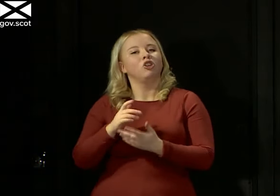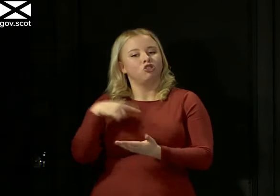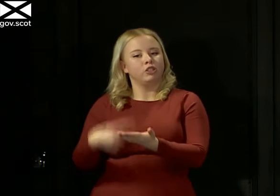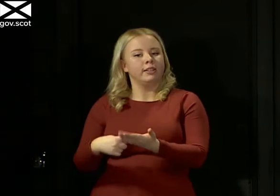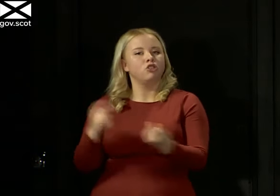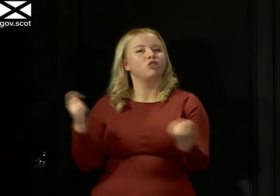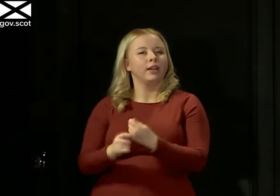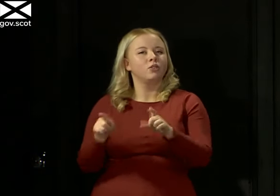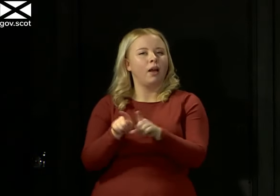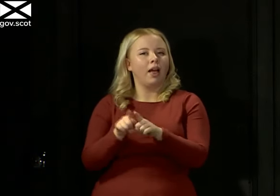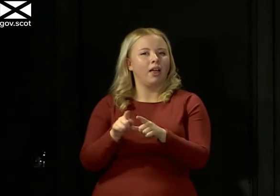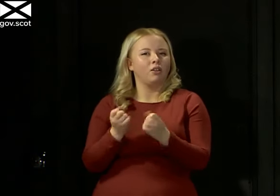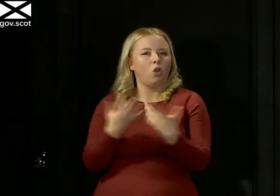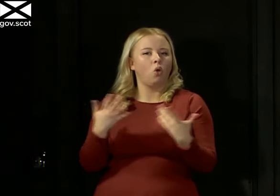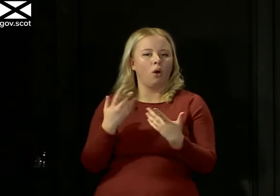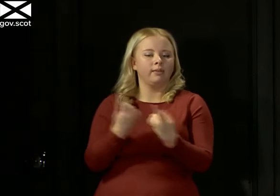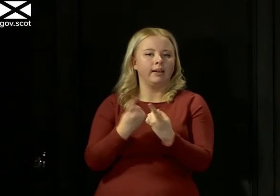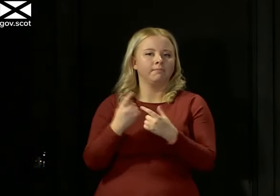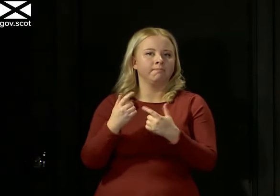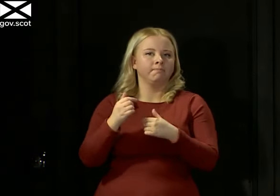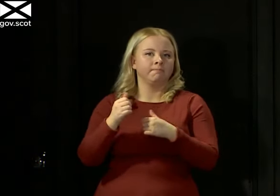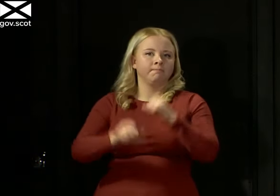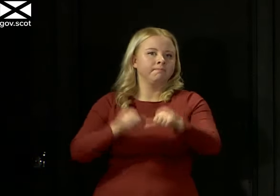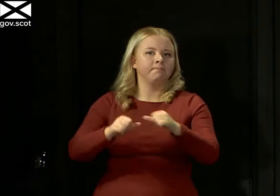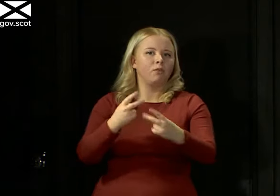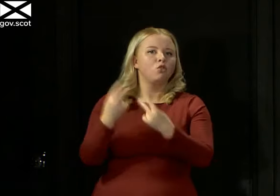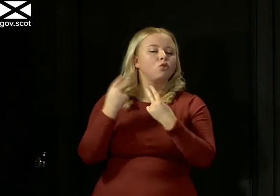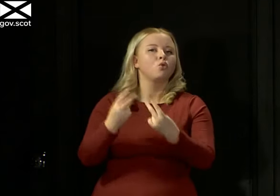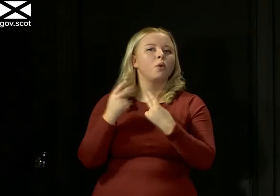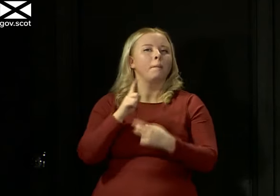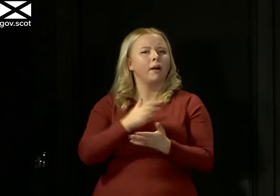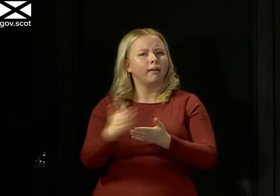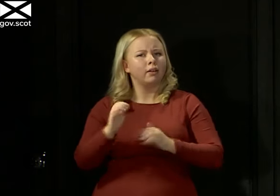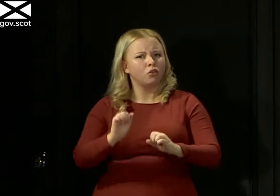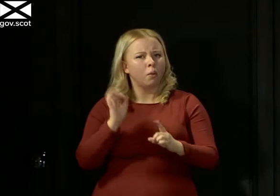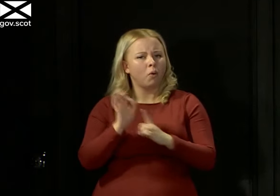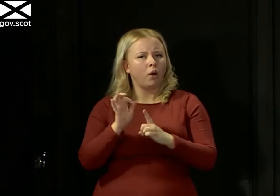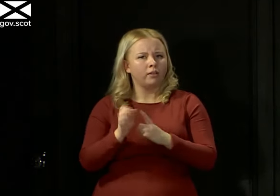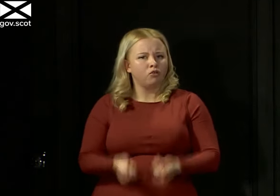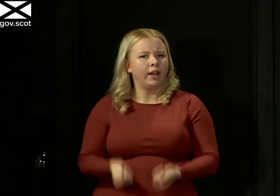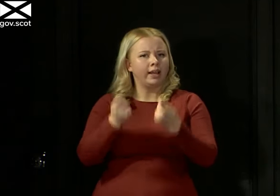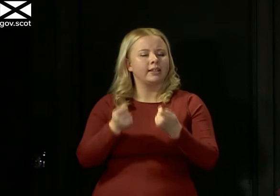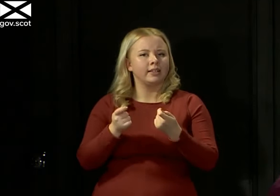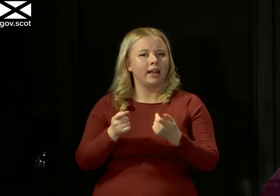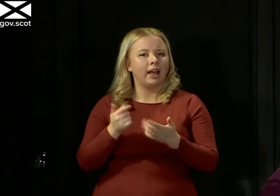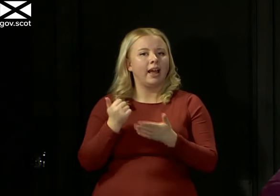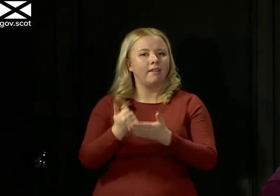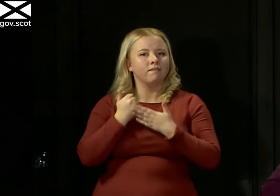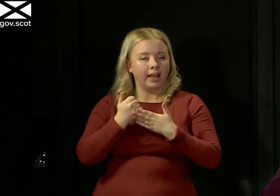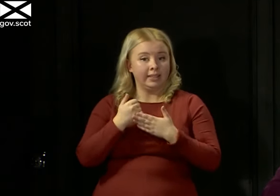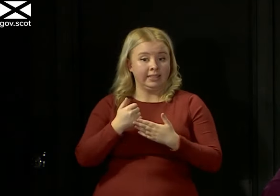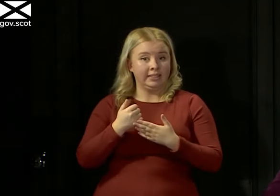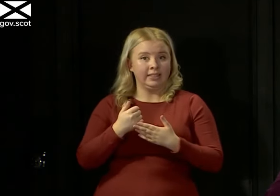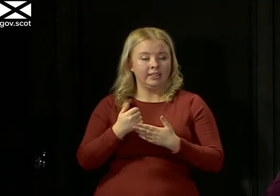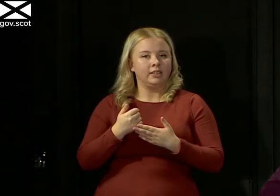under review on an ongoing basis, but I want to be clear on that point you raised. The advice that has come to me on that point hasn't at